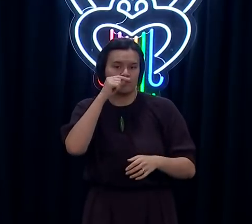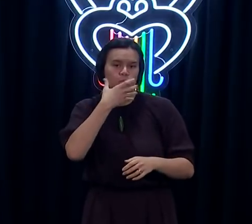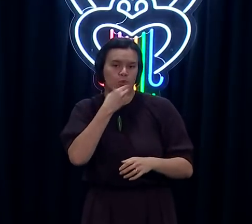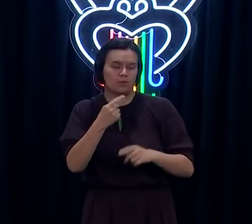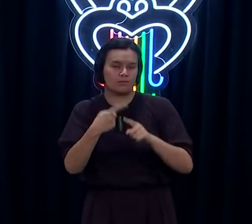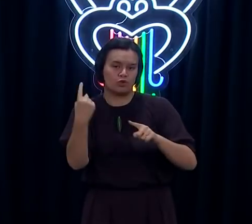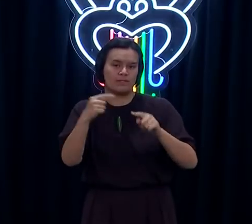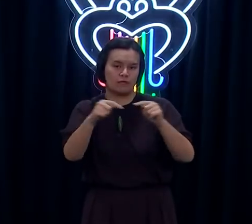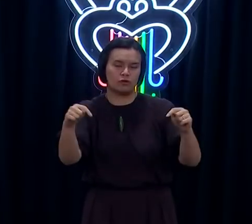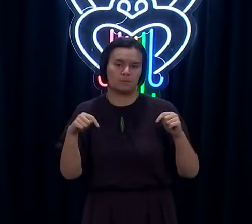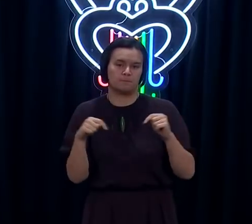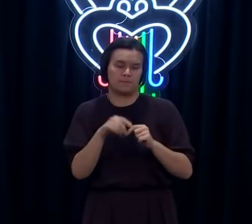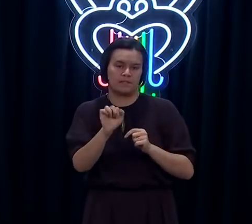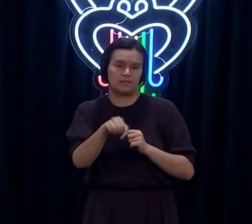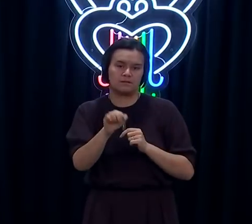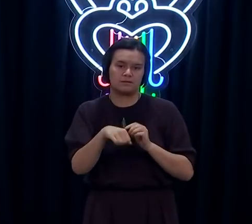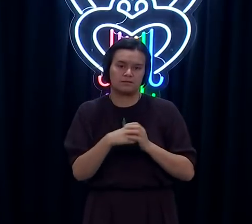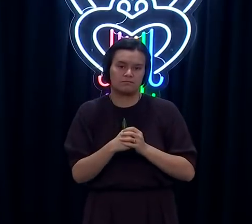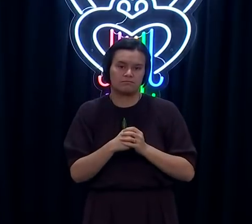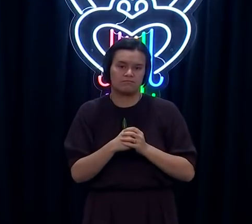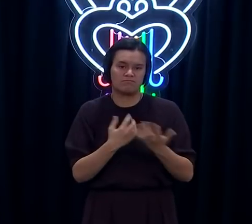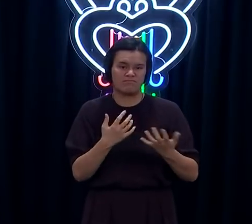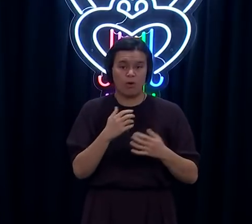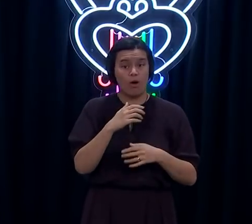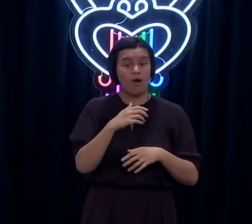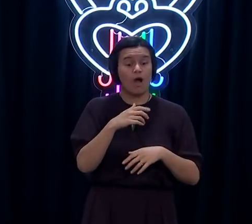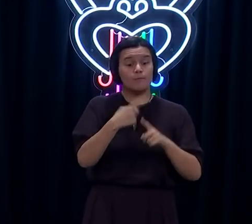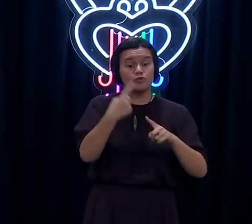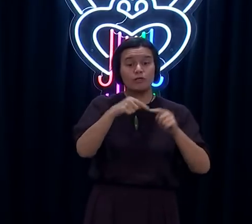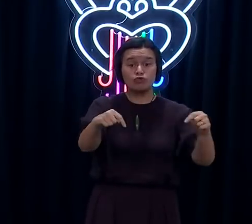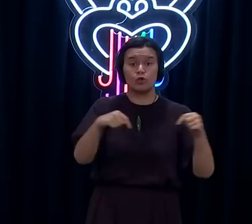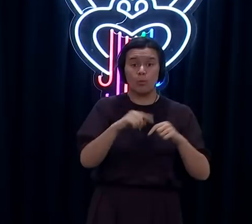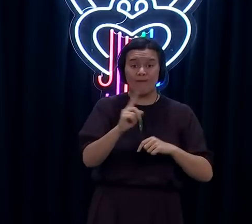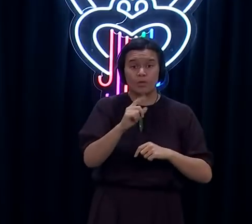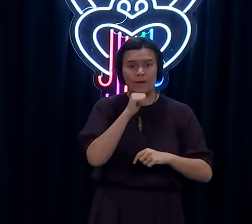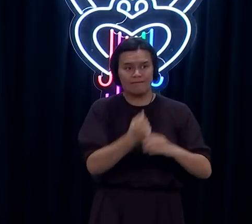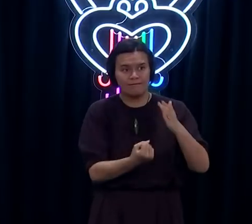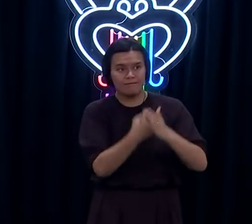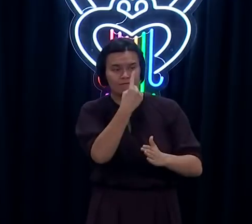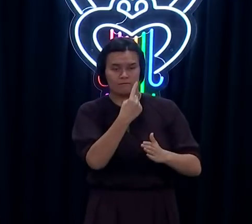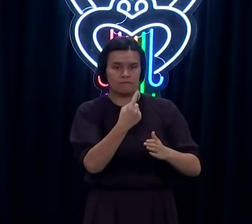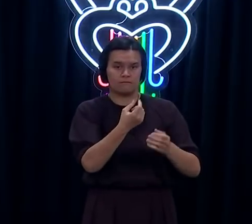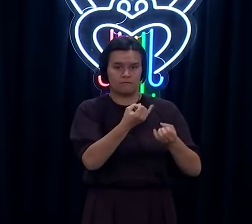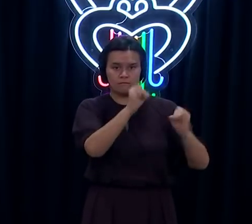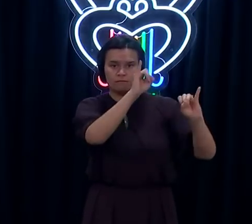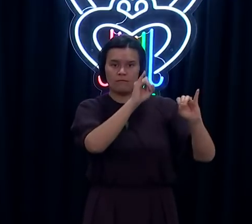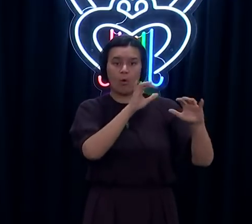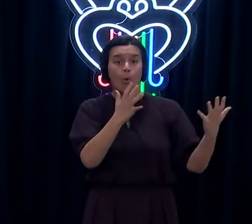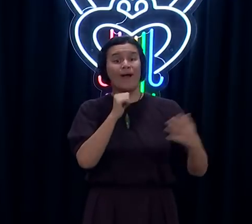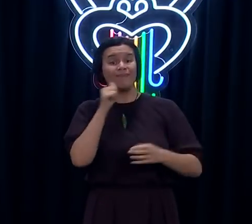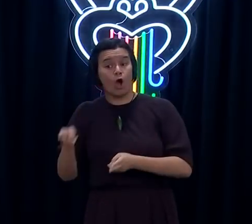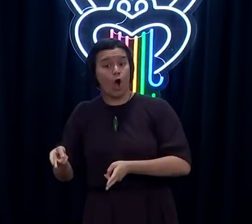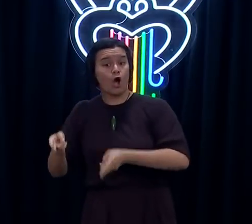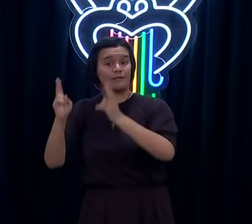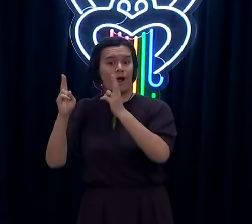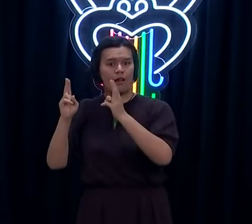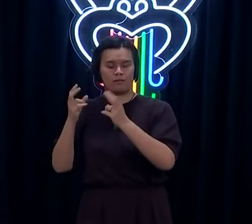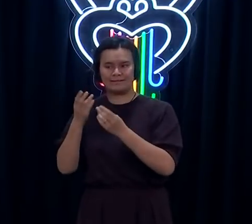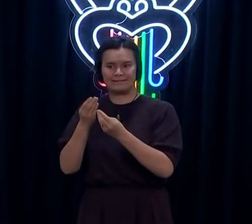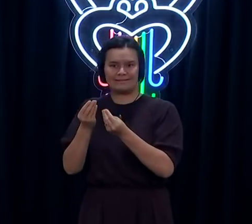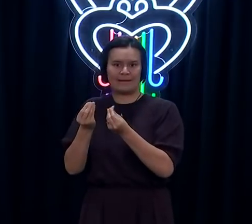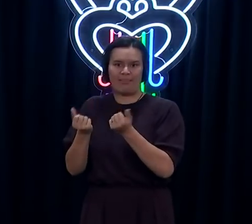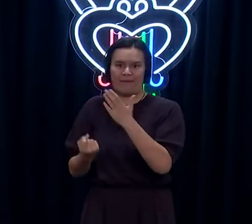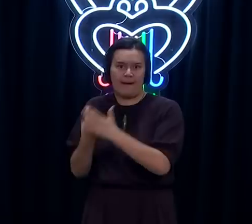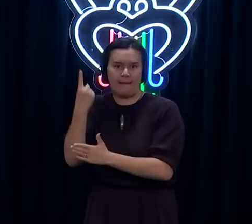keep that available in case for any reason we need to close down another facility or so on. So we are finding ways to accommodate them. Not all of them however at